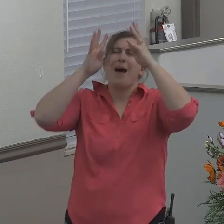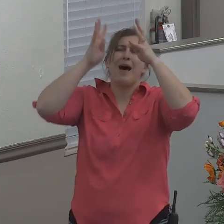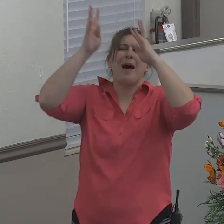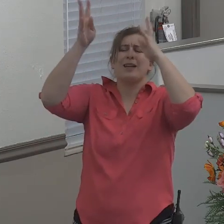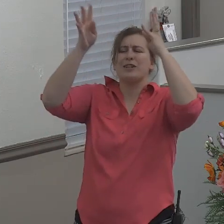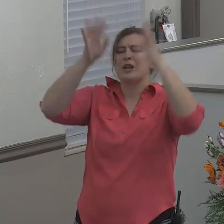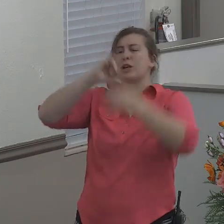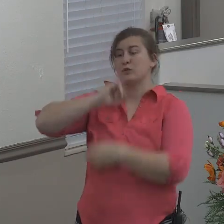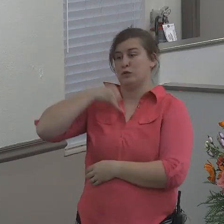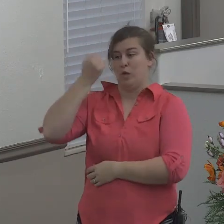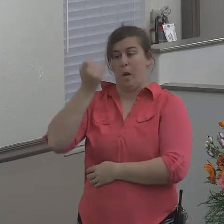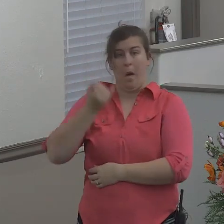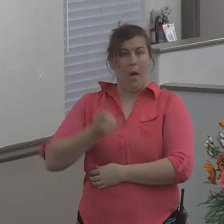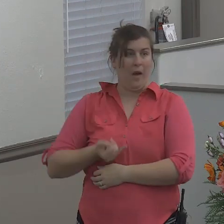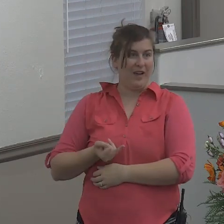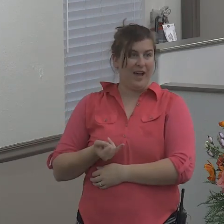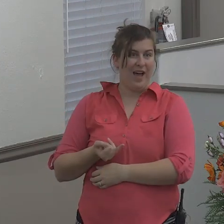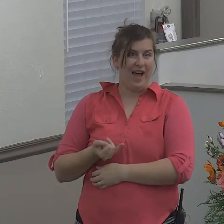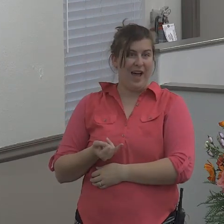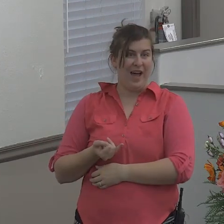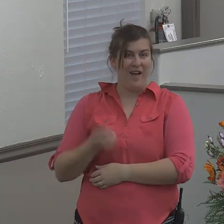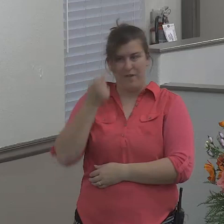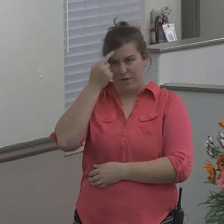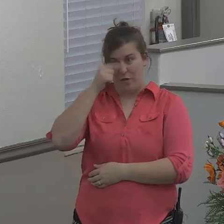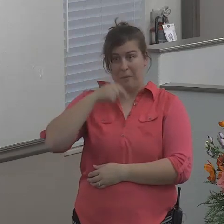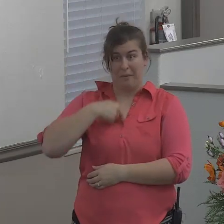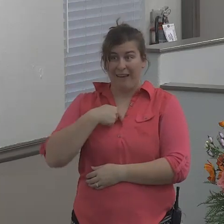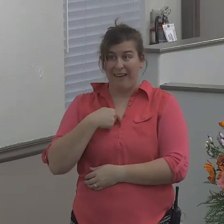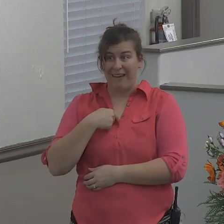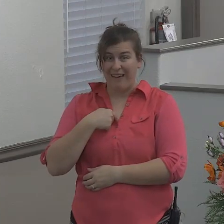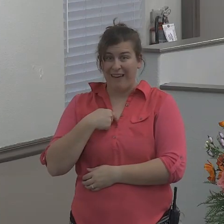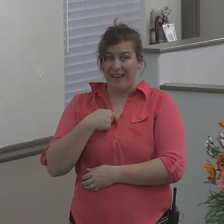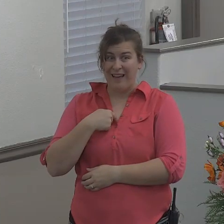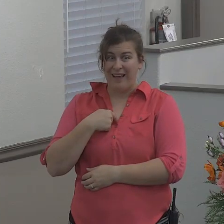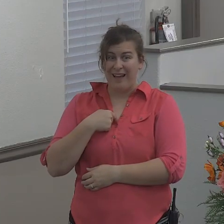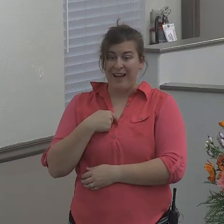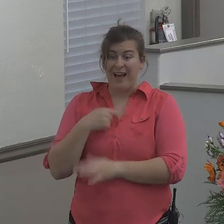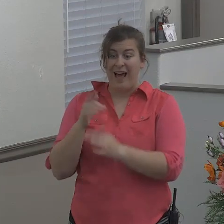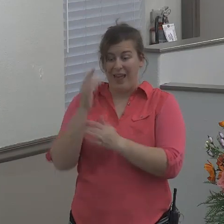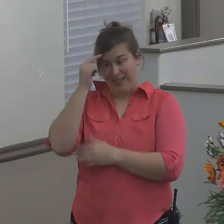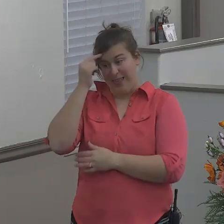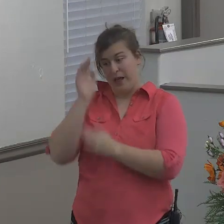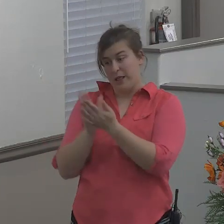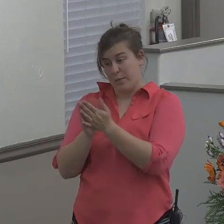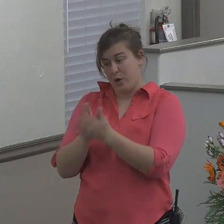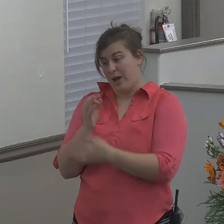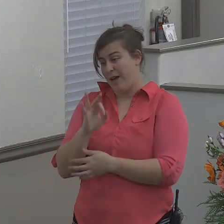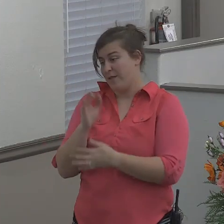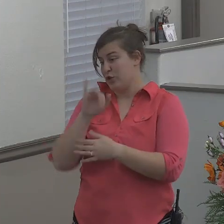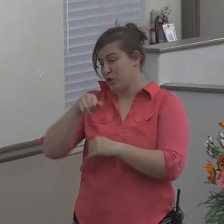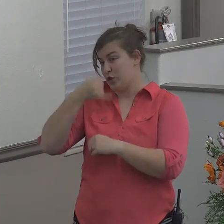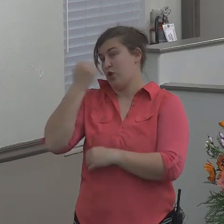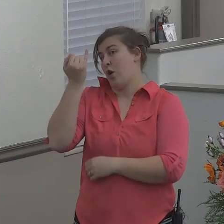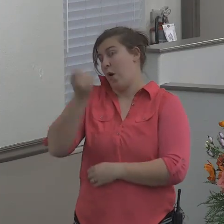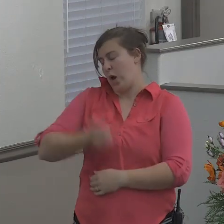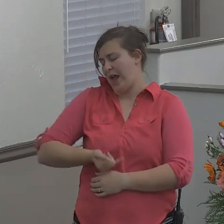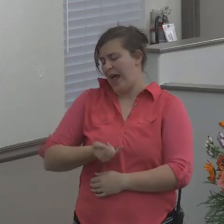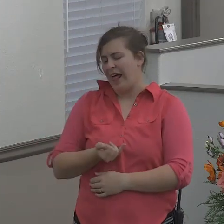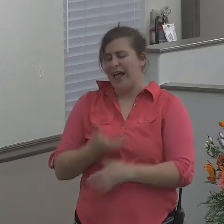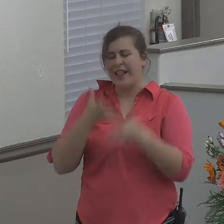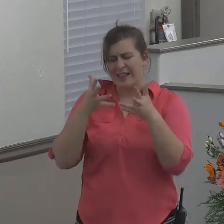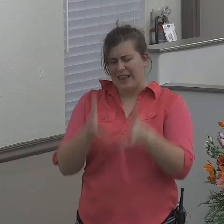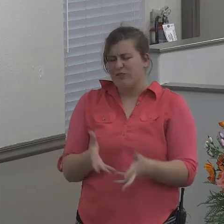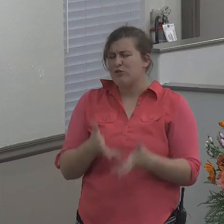And the book of Jonah in my opinion the book of Jonah leaves so much